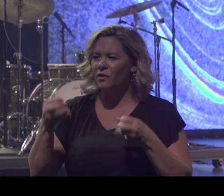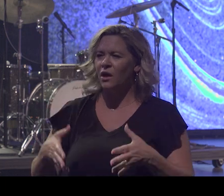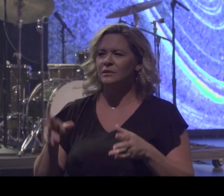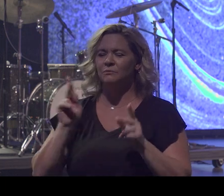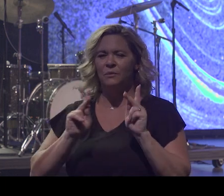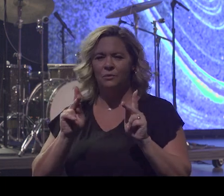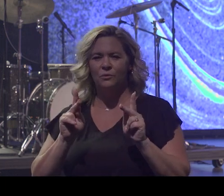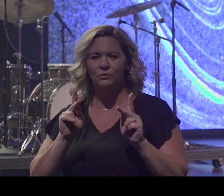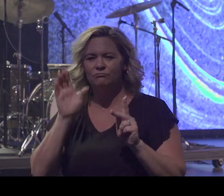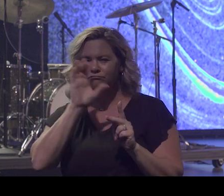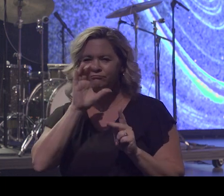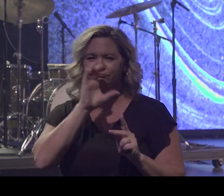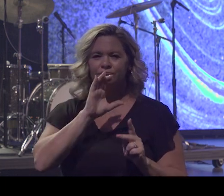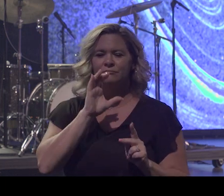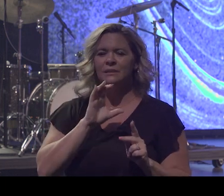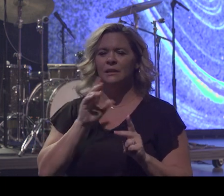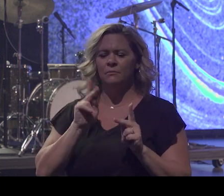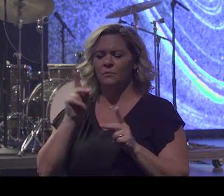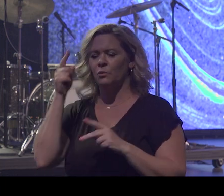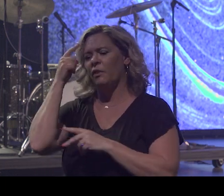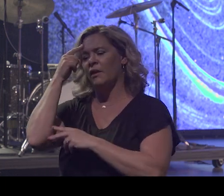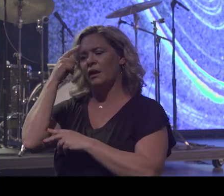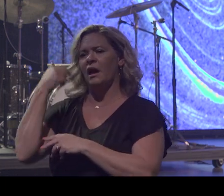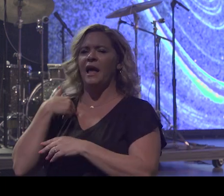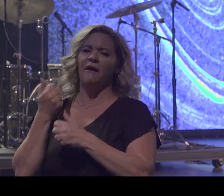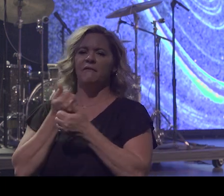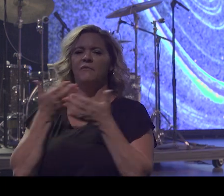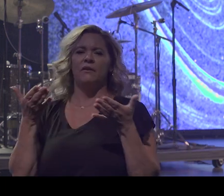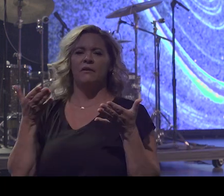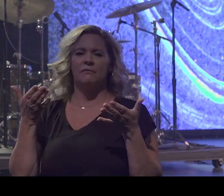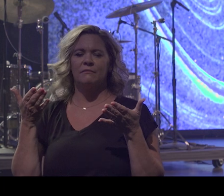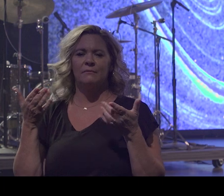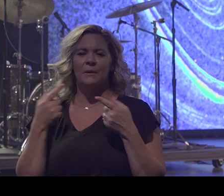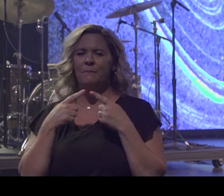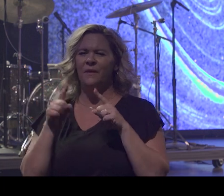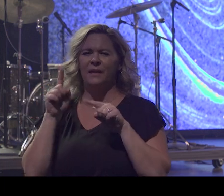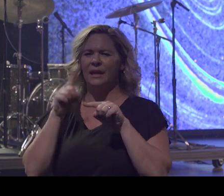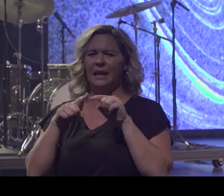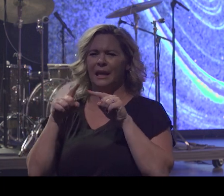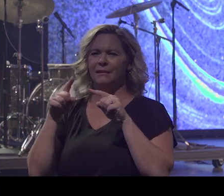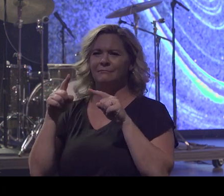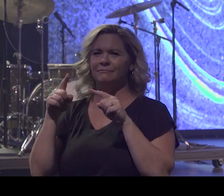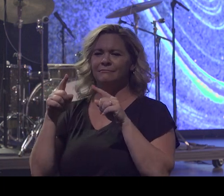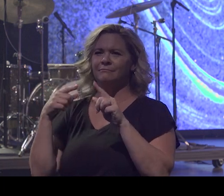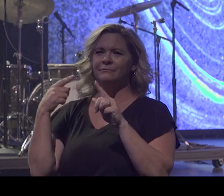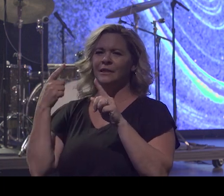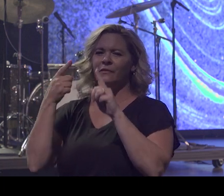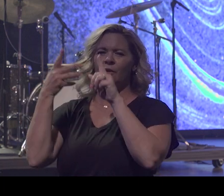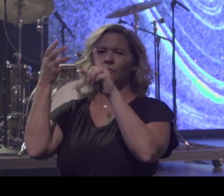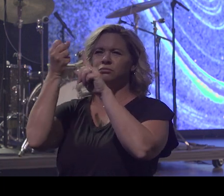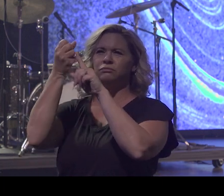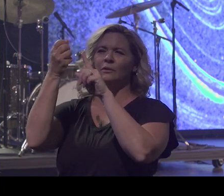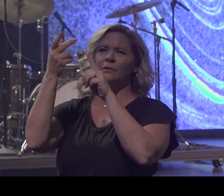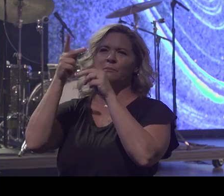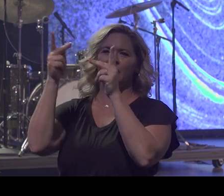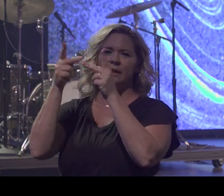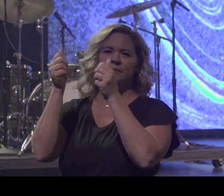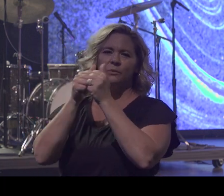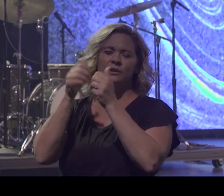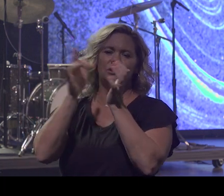think they have it all together, they could never reach this place with Jesus because it's a very pinnacle place with him when you can